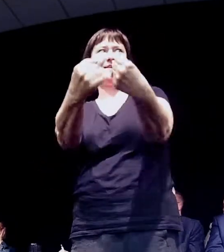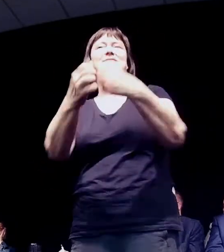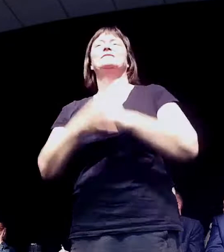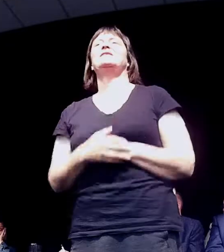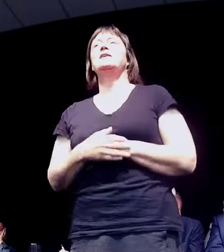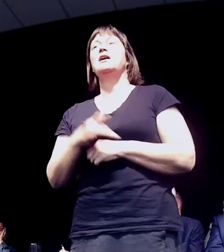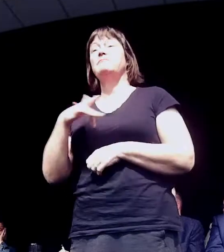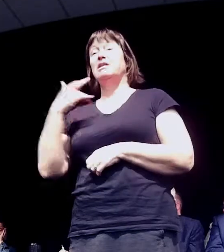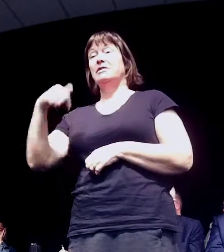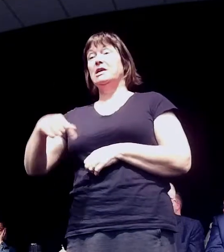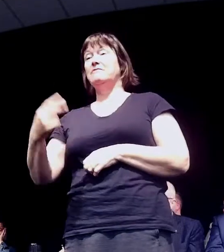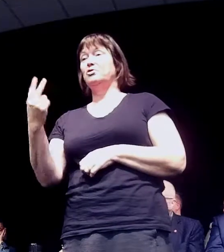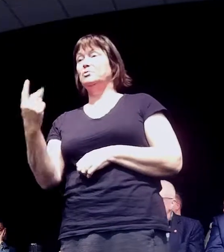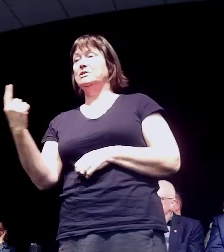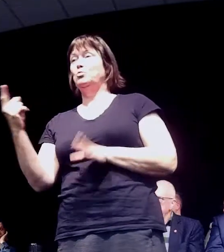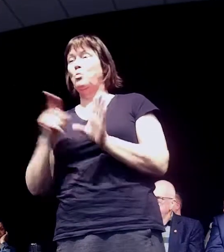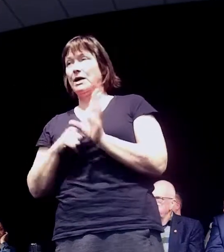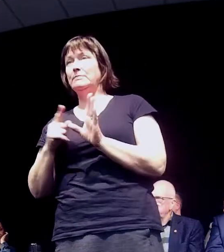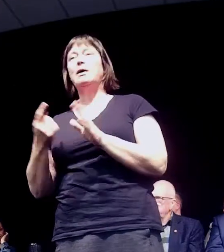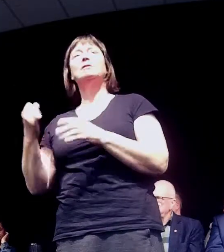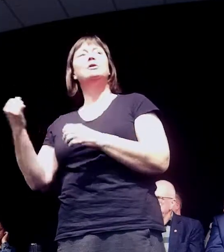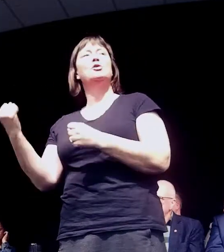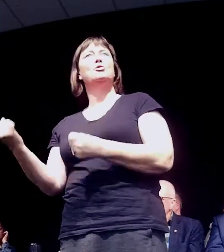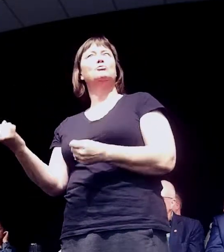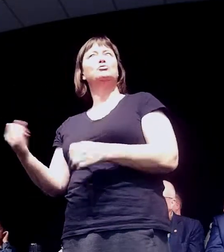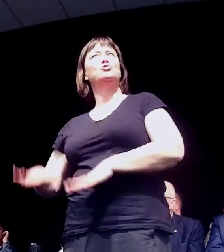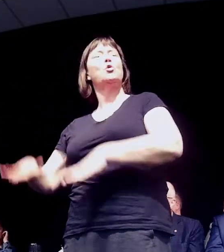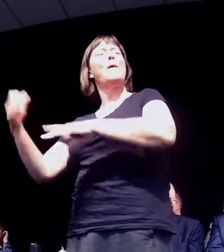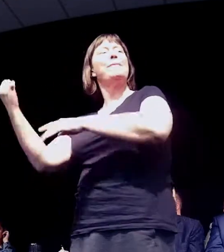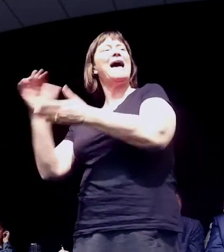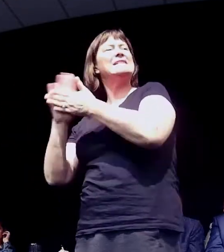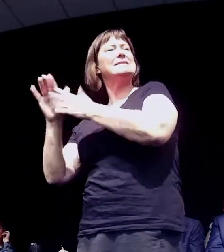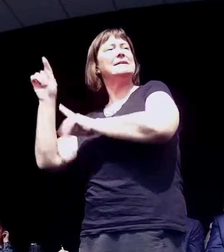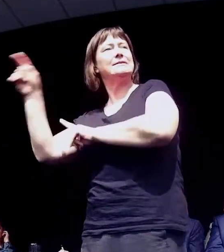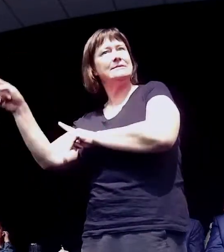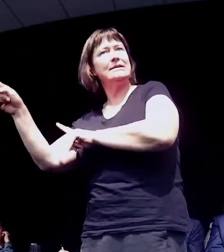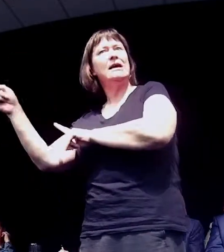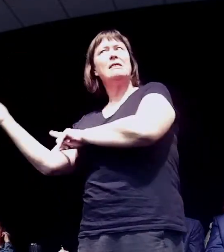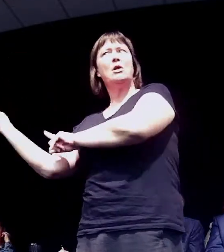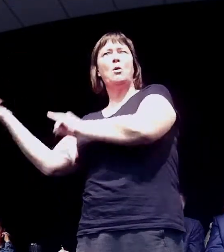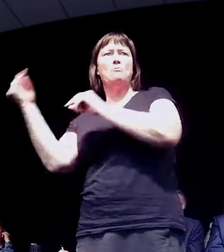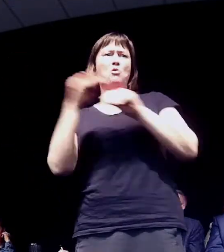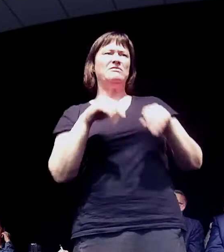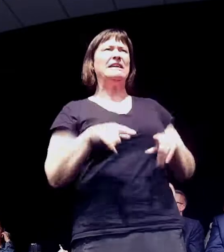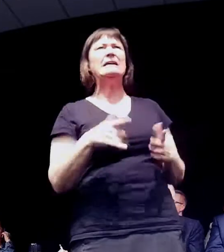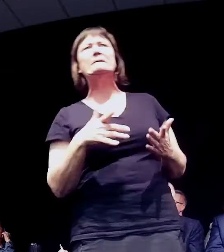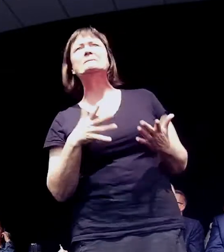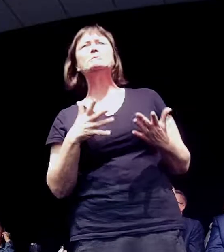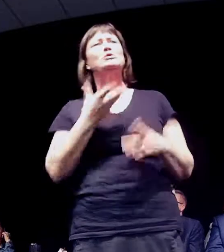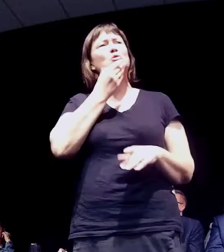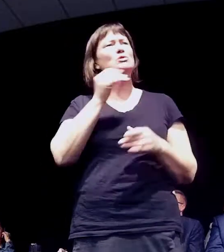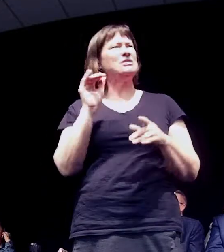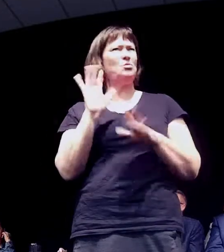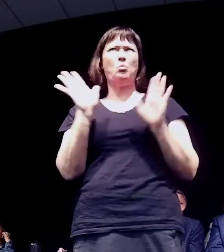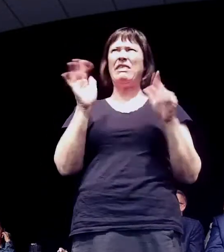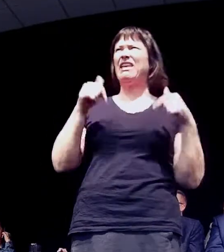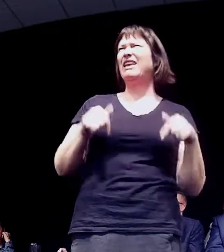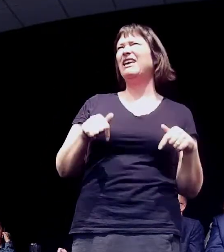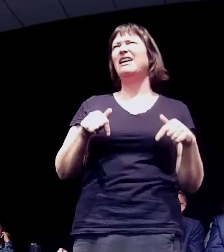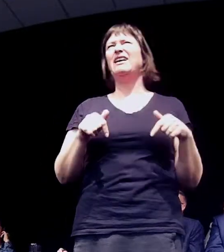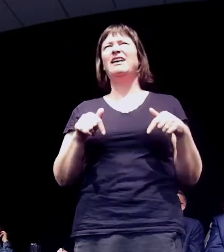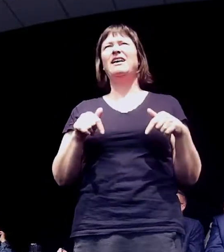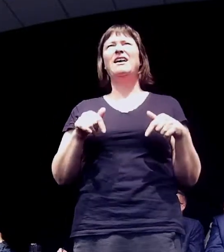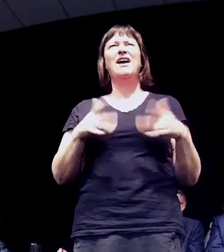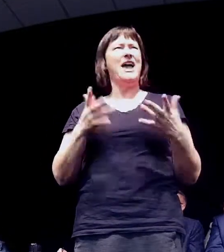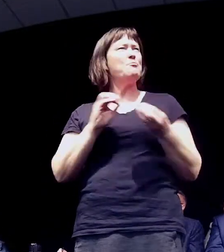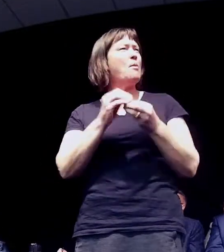North for 21 years. I was born and bred in Hastings and I admit it was a struggle to call Palmerston North home. The climate was hard to get used to and the struggle with